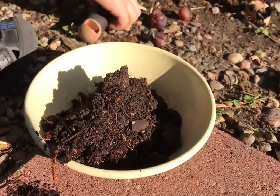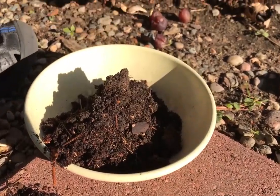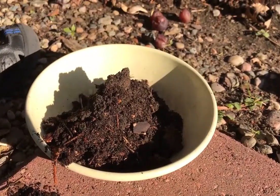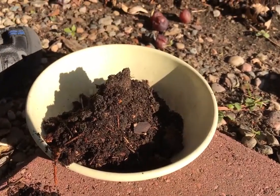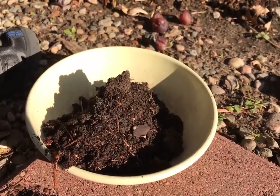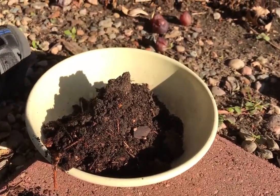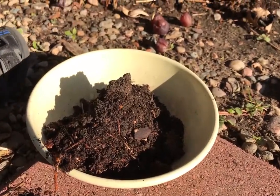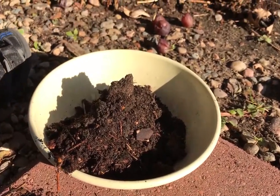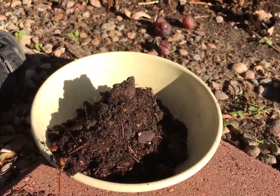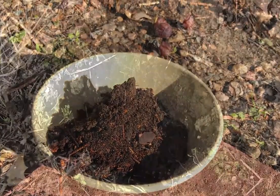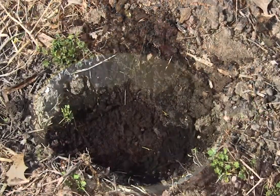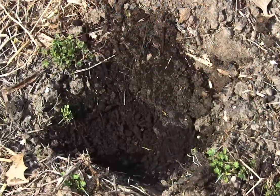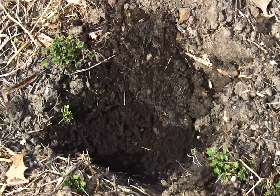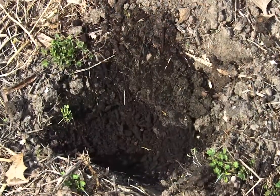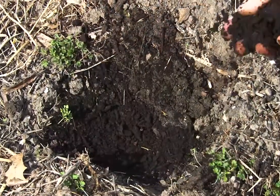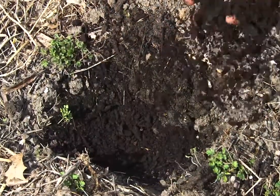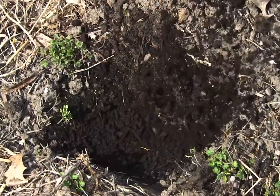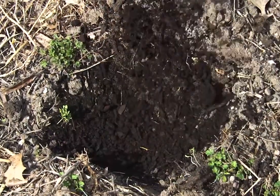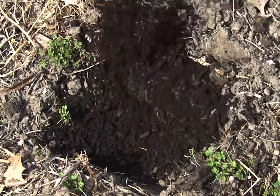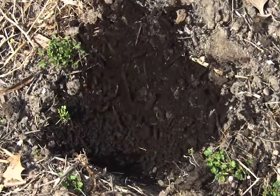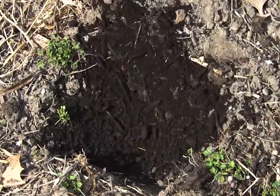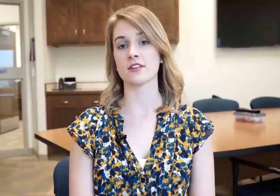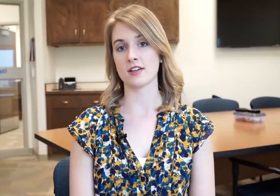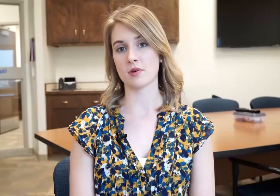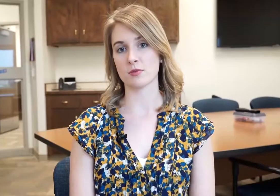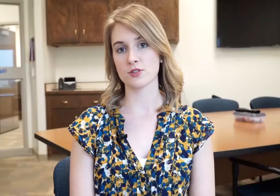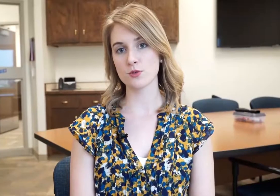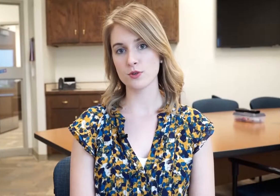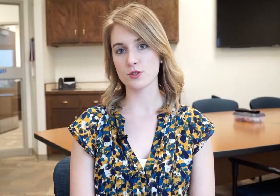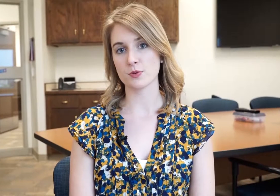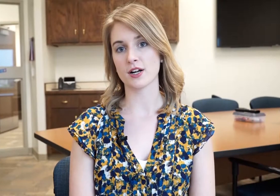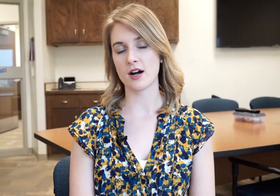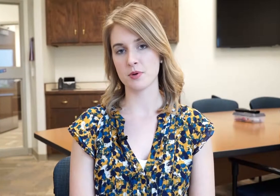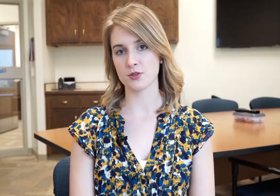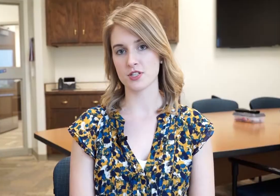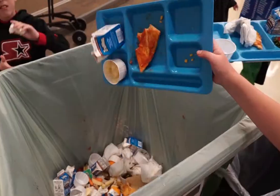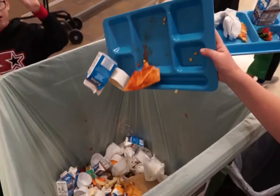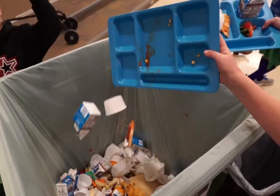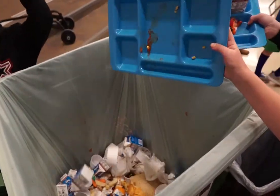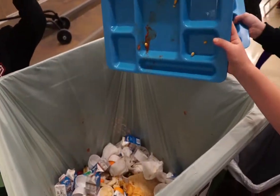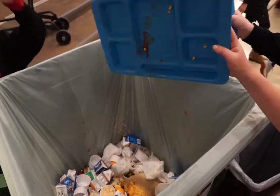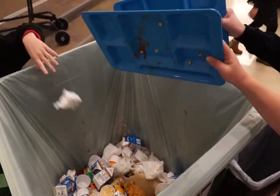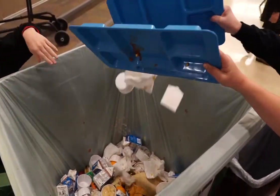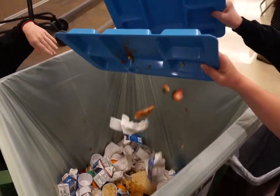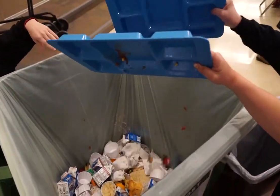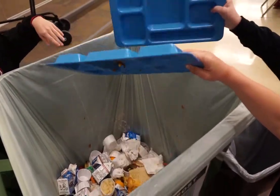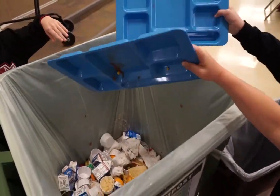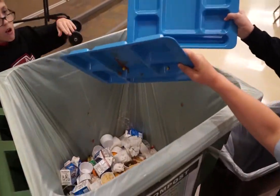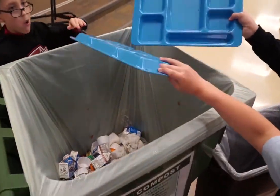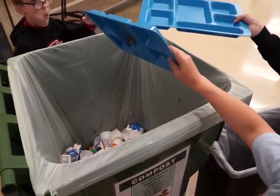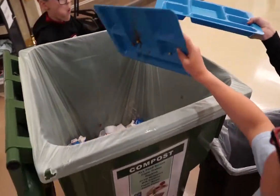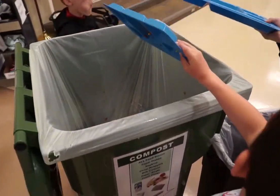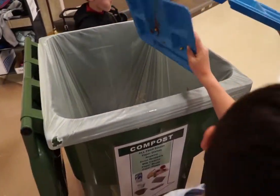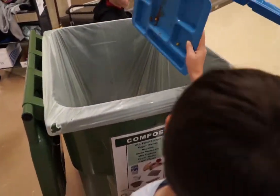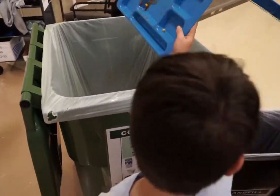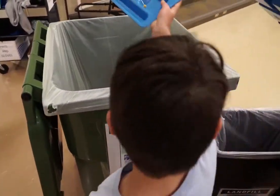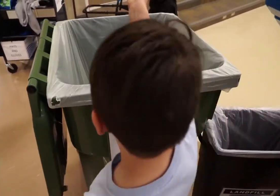which you can spread on your landscapes or gardens. Here at Lincoln Public Schools, we're composting or collecting the compost material in 29 of our school